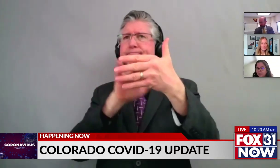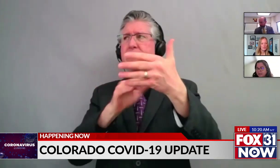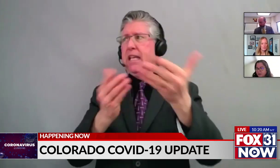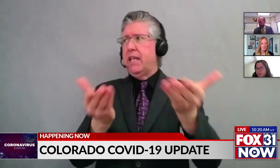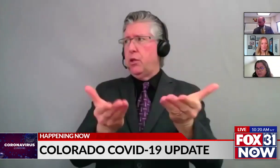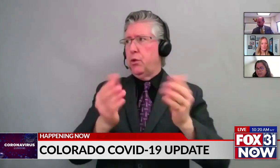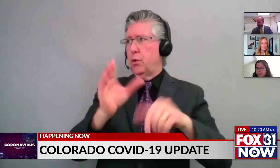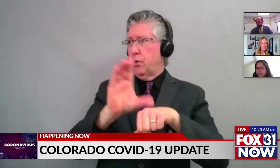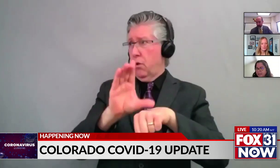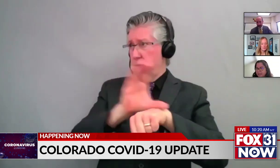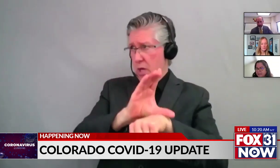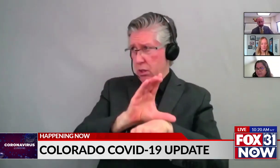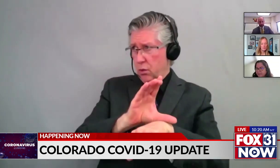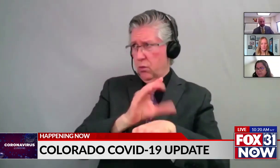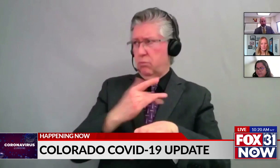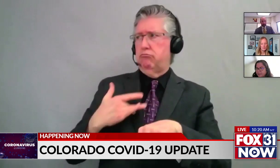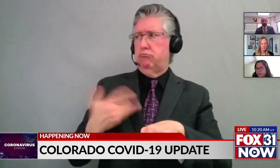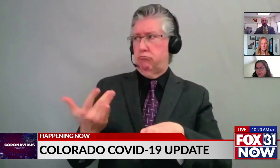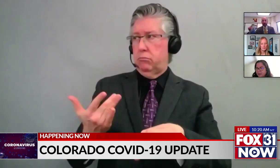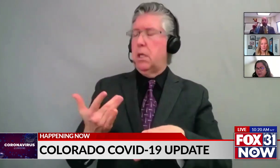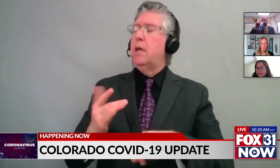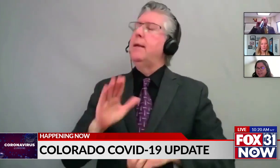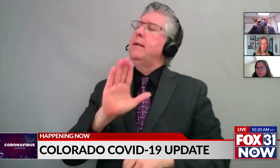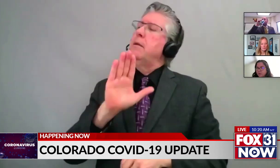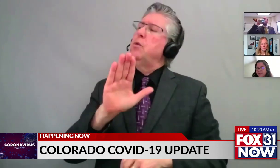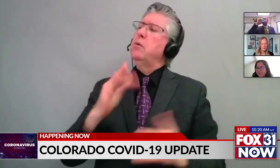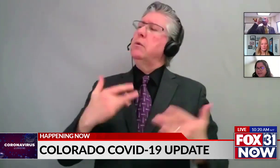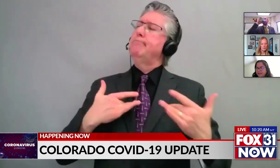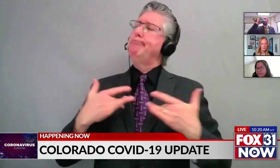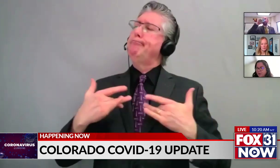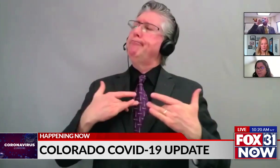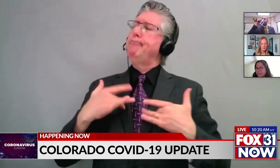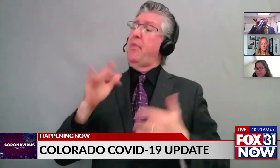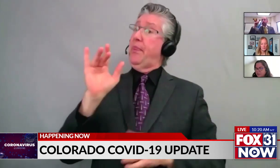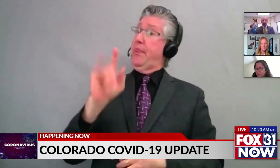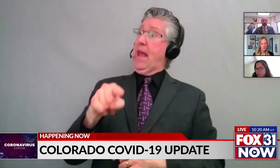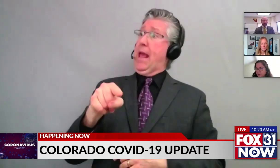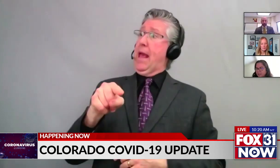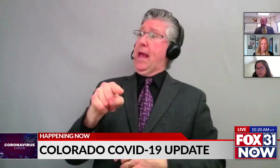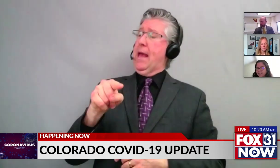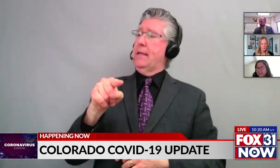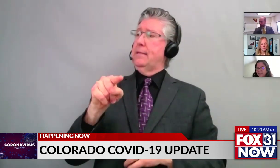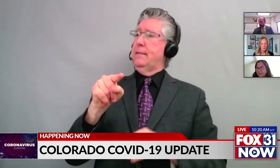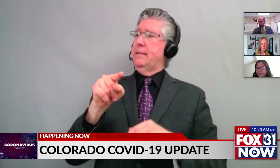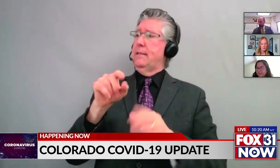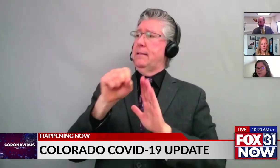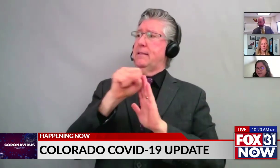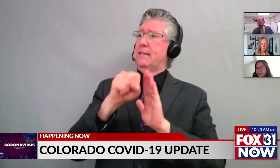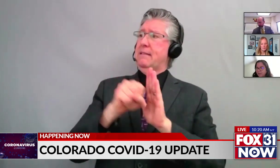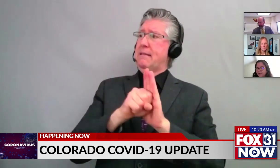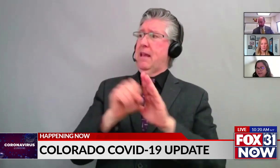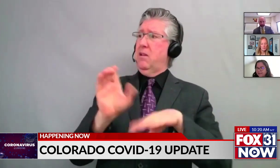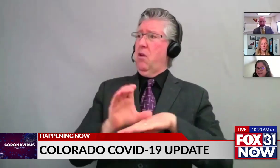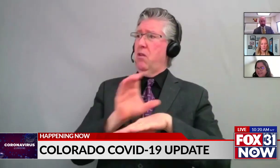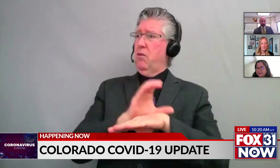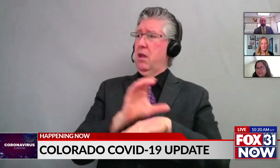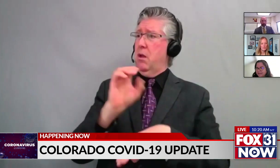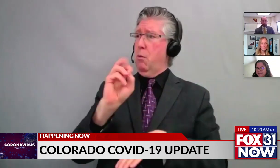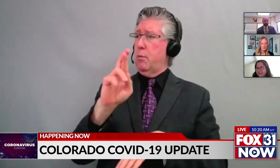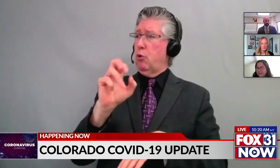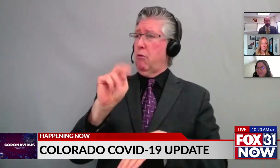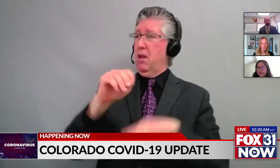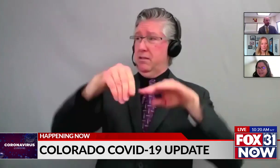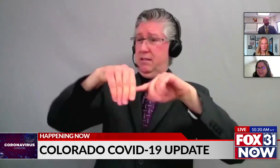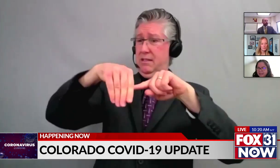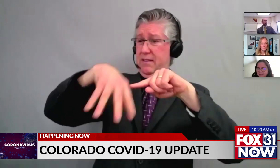what's your level of concern that Colorado could see that sub-variant really take off like